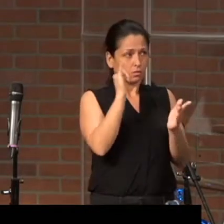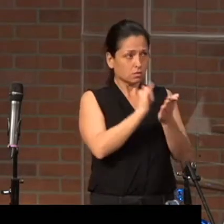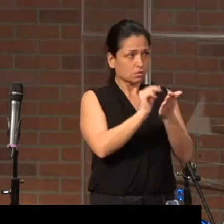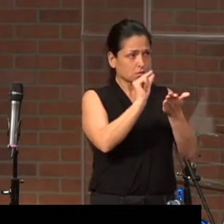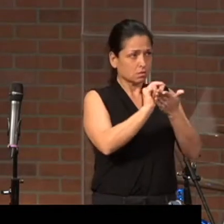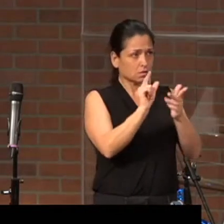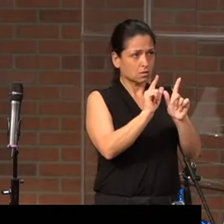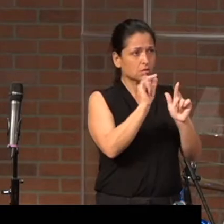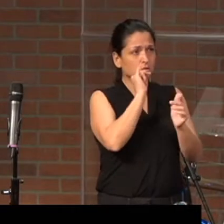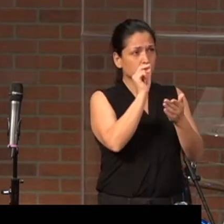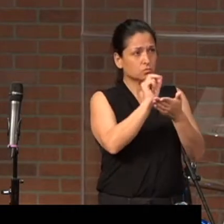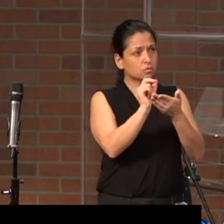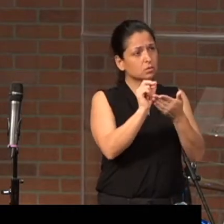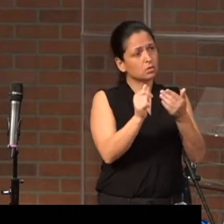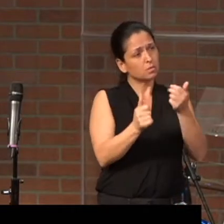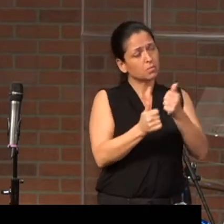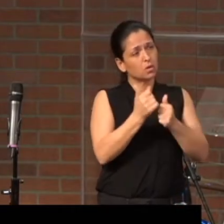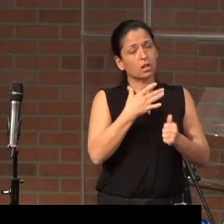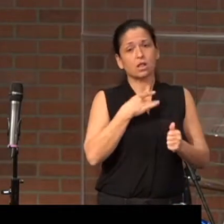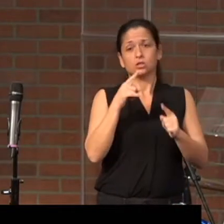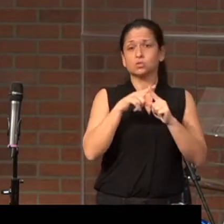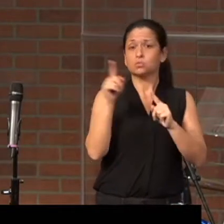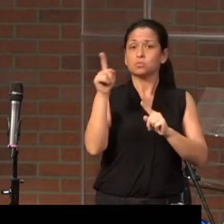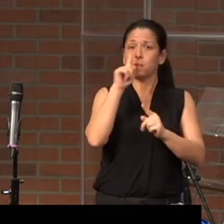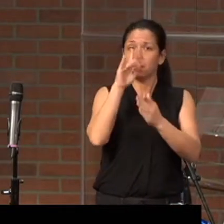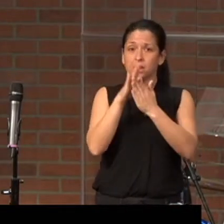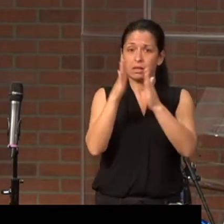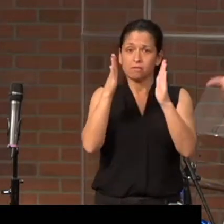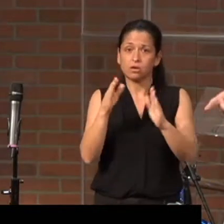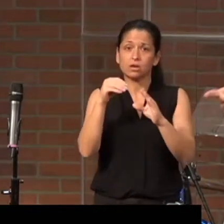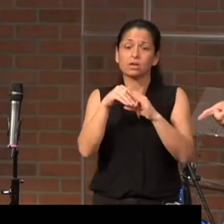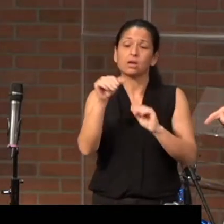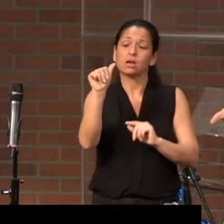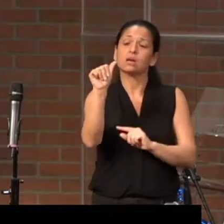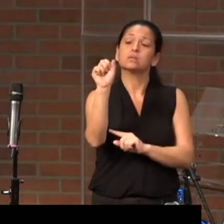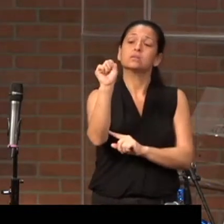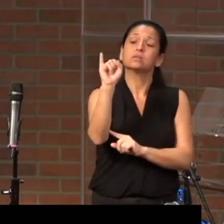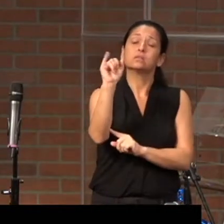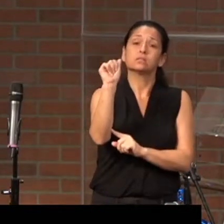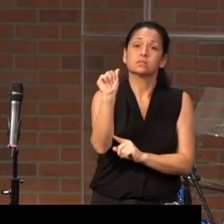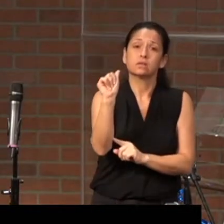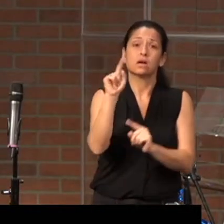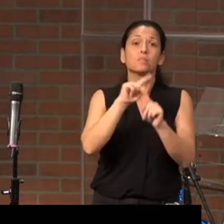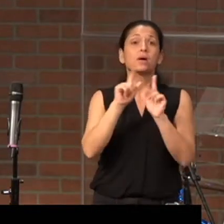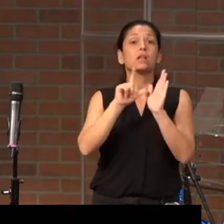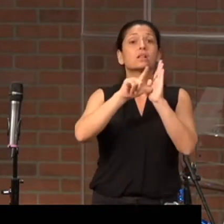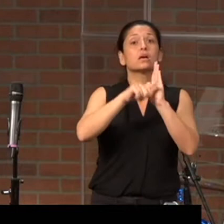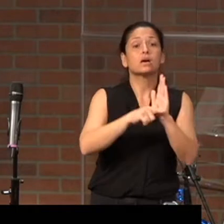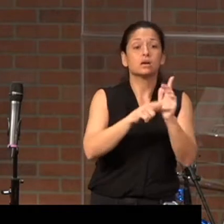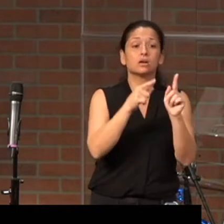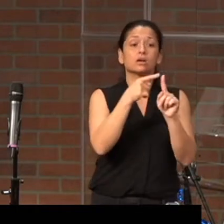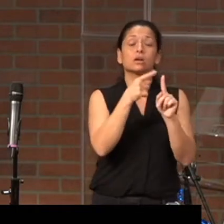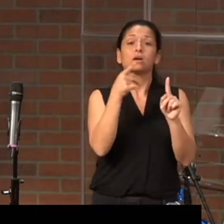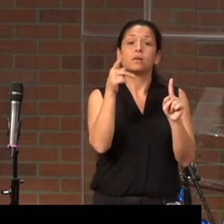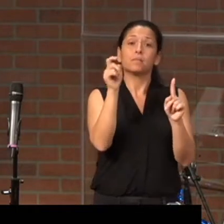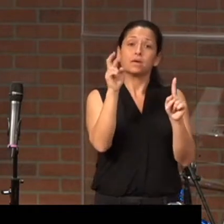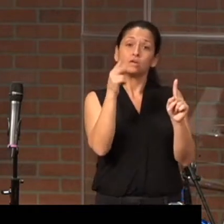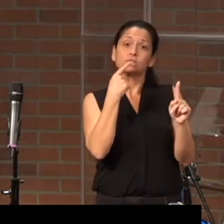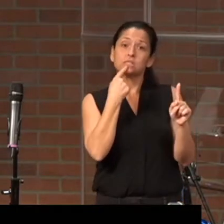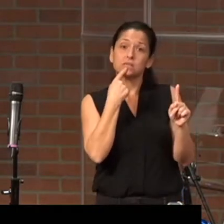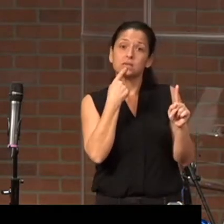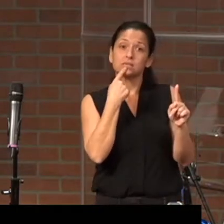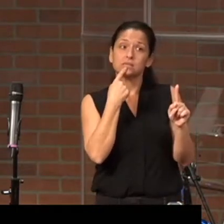most likely to believers in Asia, but Peter will say later in this letter that he understands that he and the other apostles,